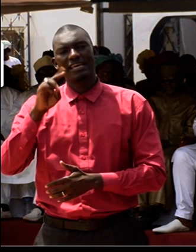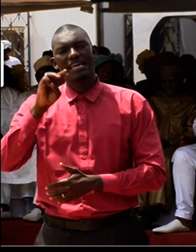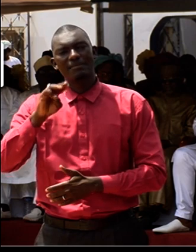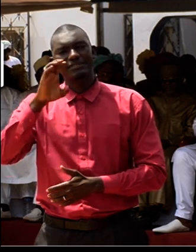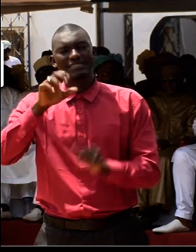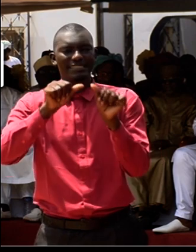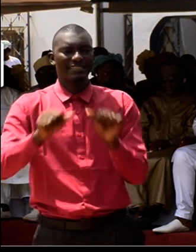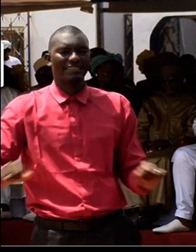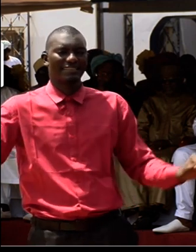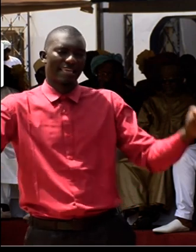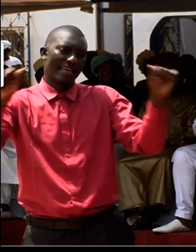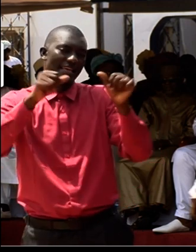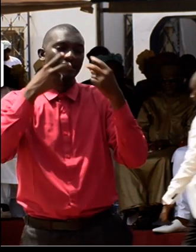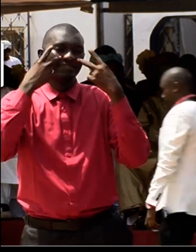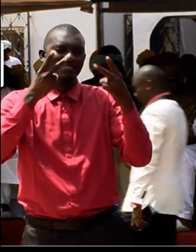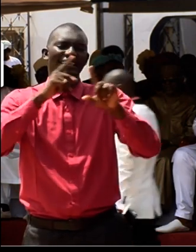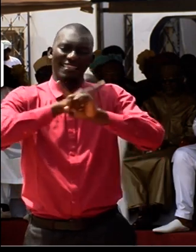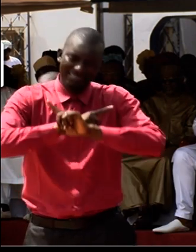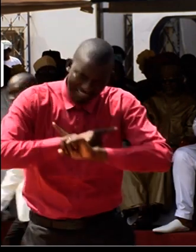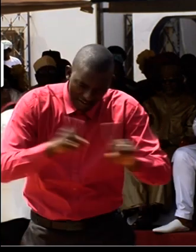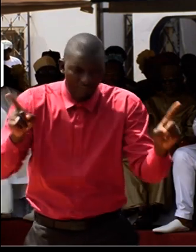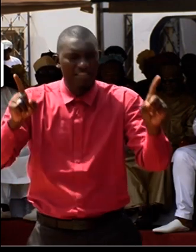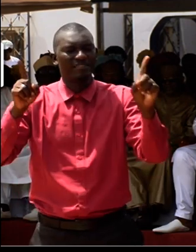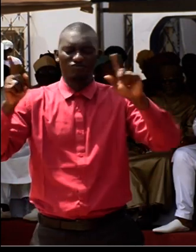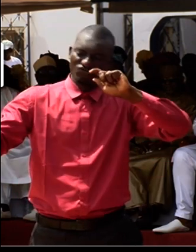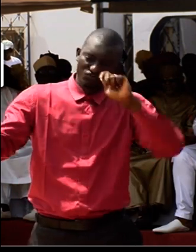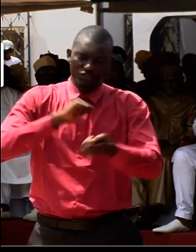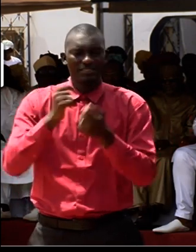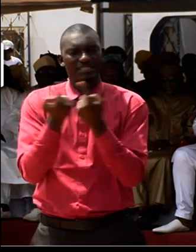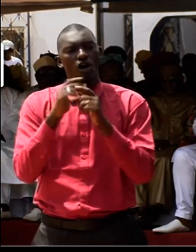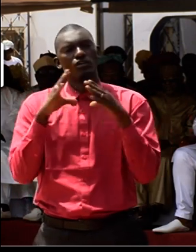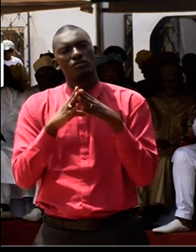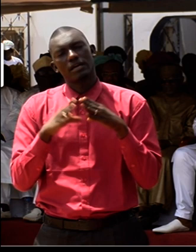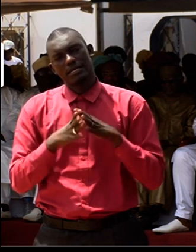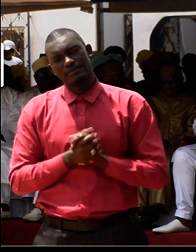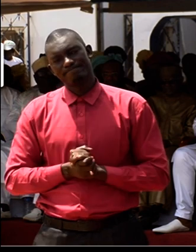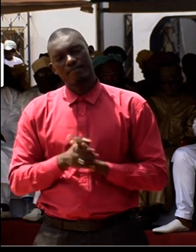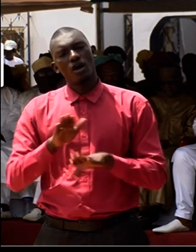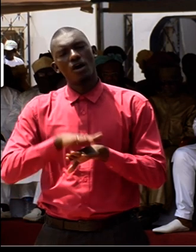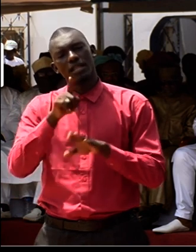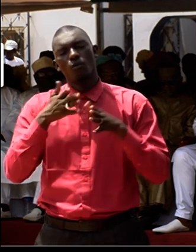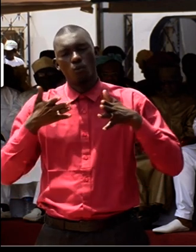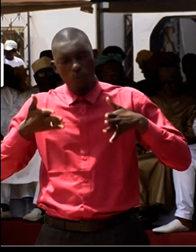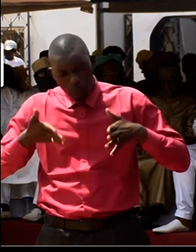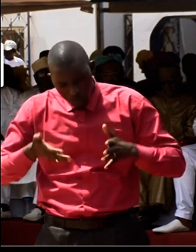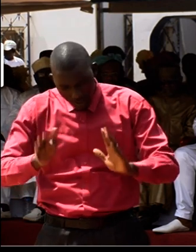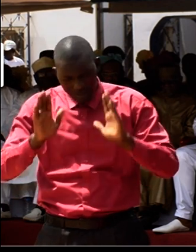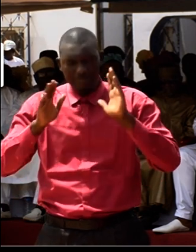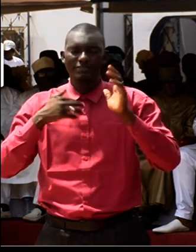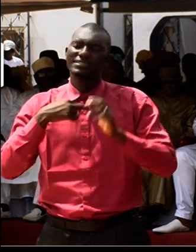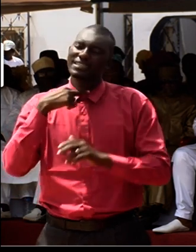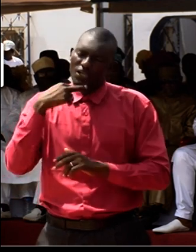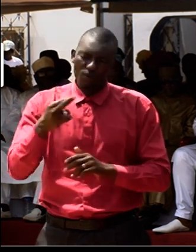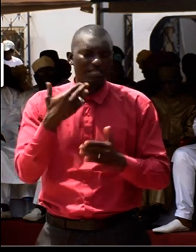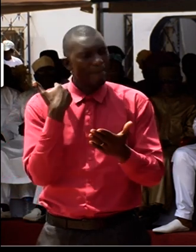see a whole different municipal council altogether. On that note, as I request